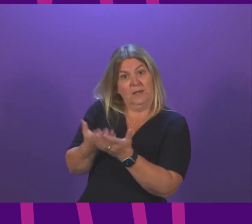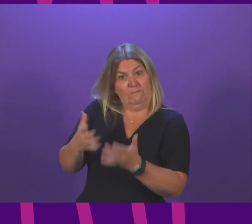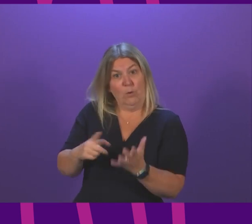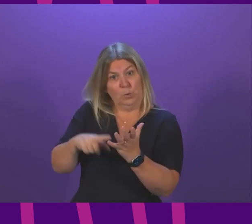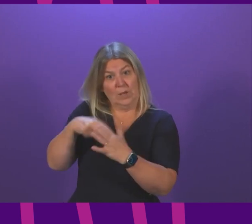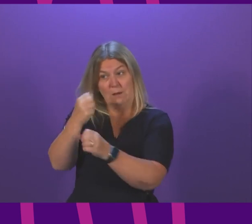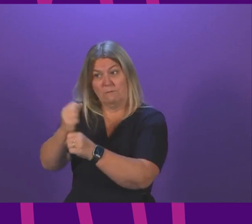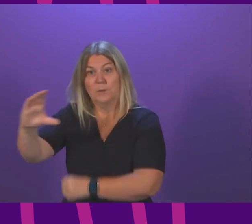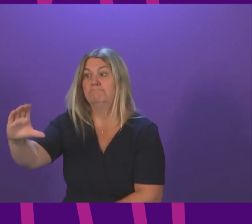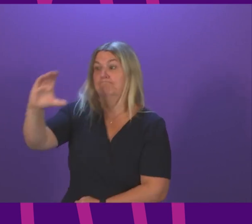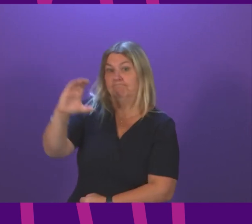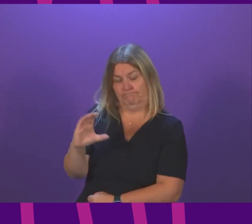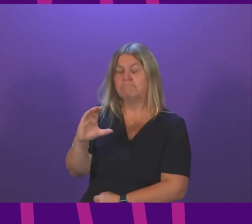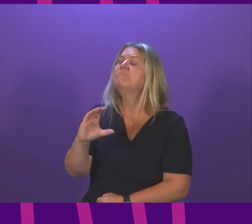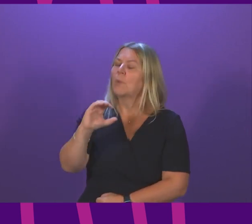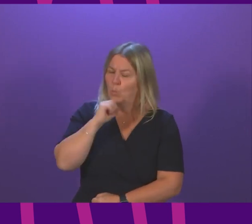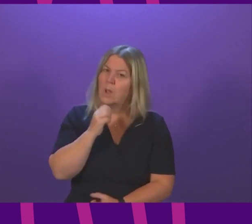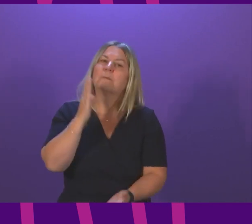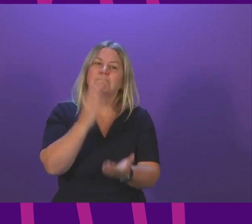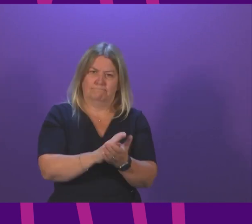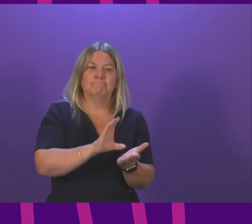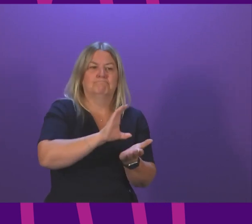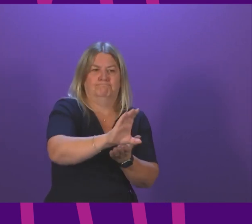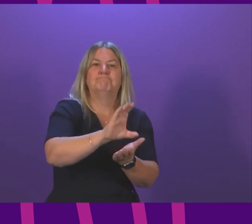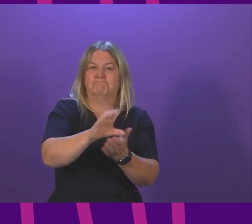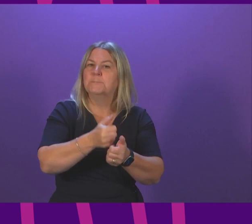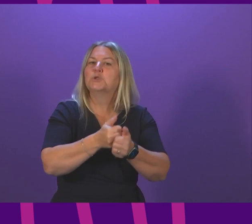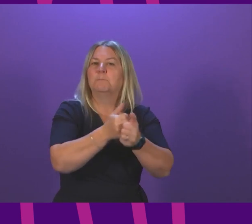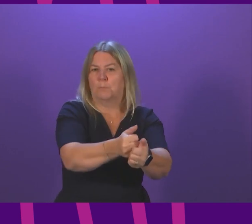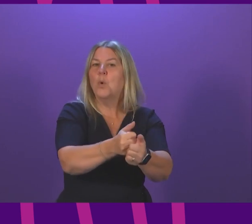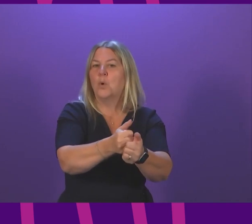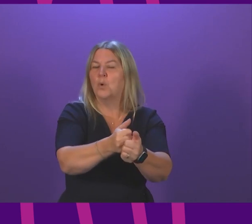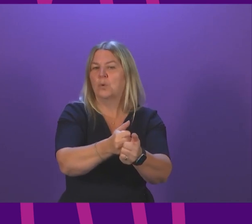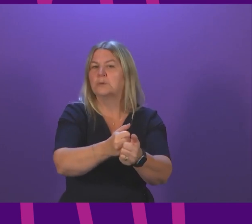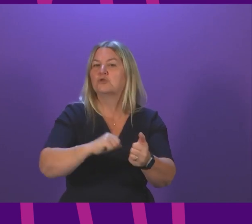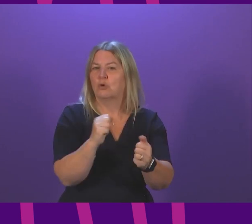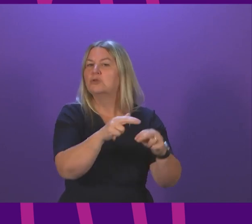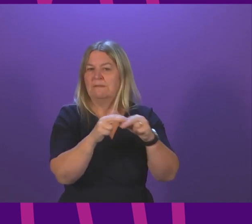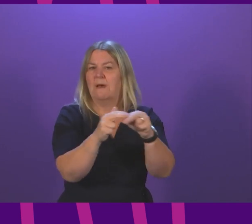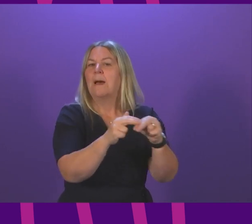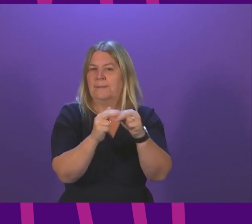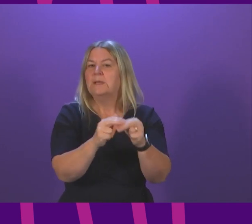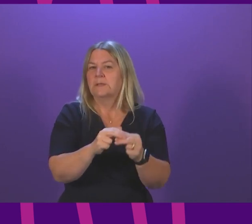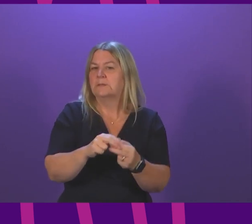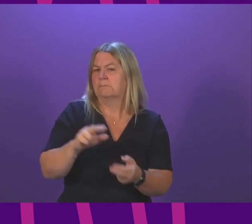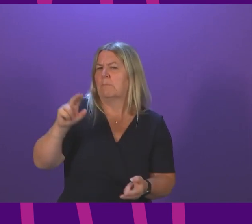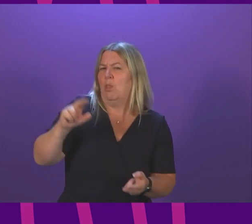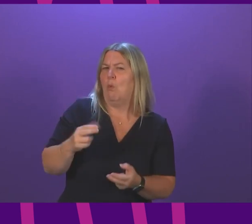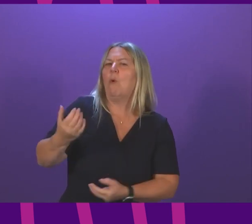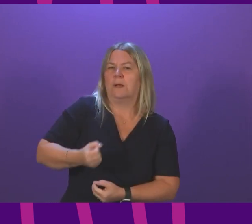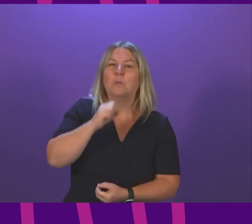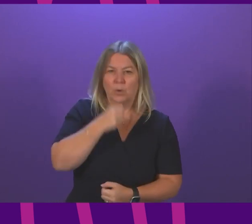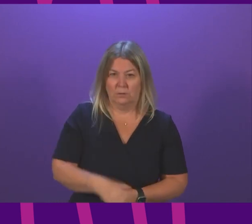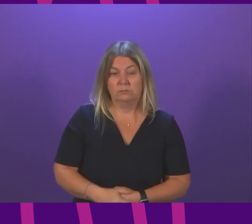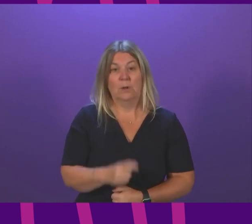support low-income families and I give that absolute commitment. That will be in addition to the support that I have already talked about a £130